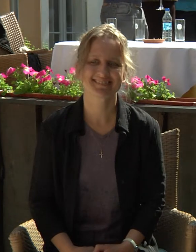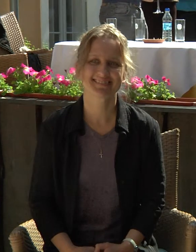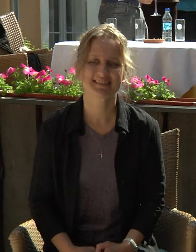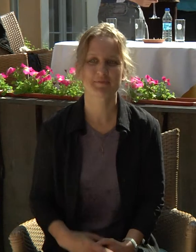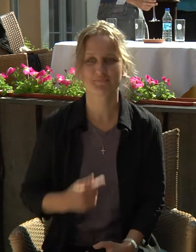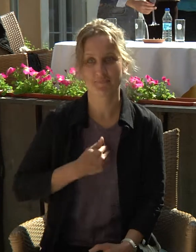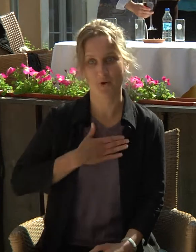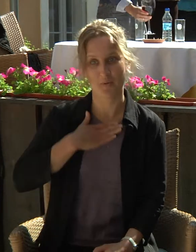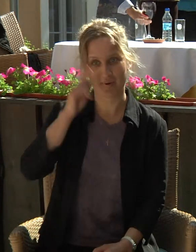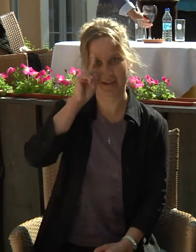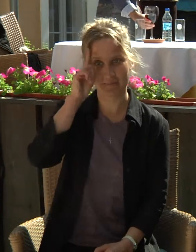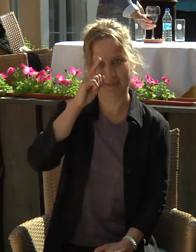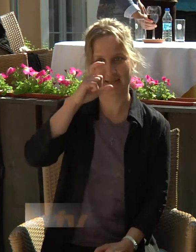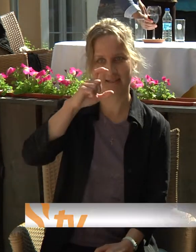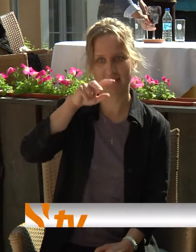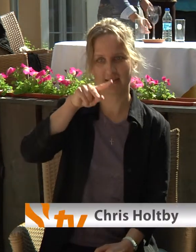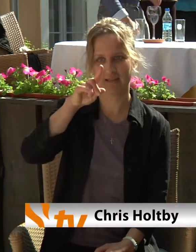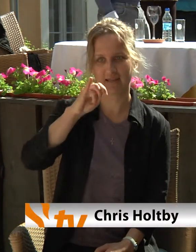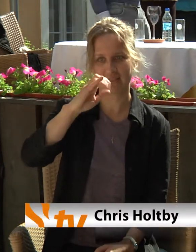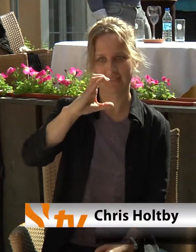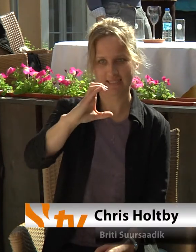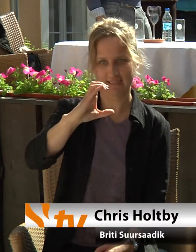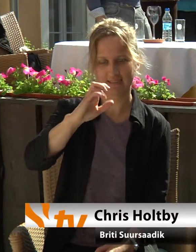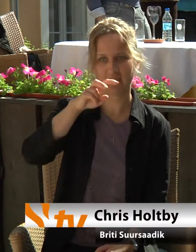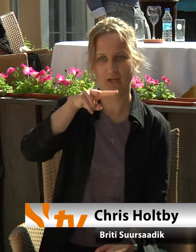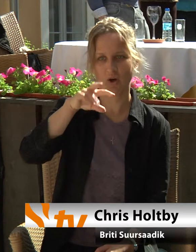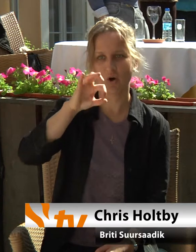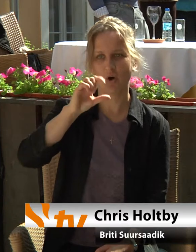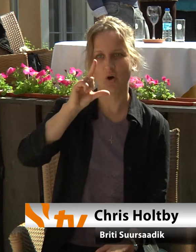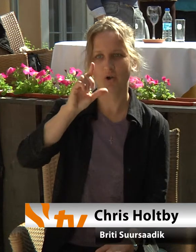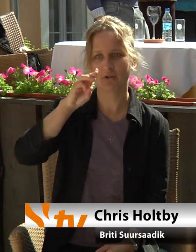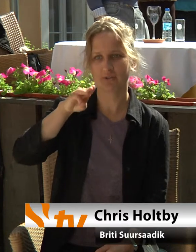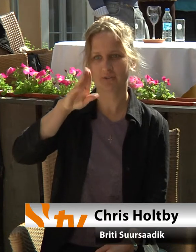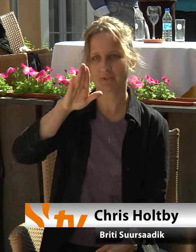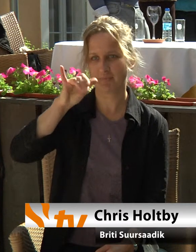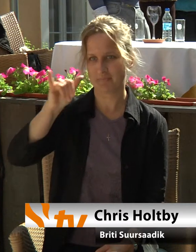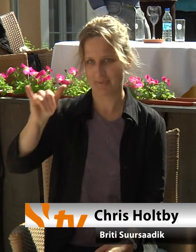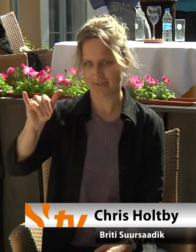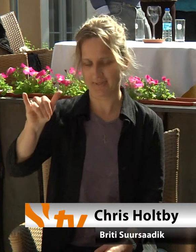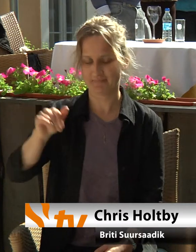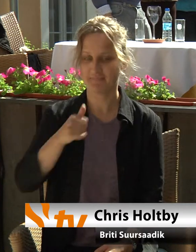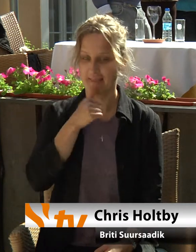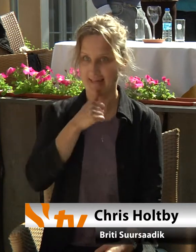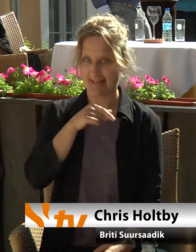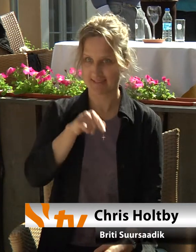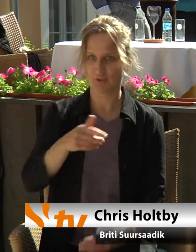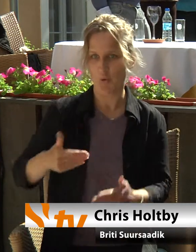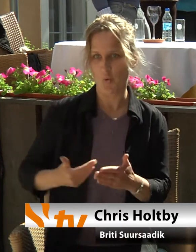My name is Chris Holtby. I am the new British ambassador in Estonia.